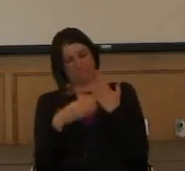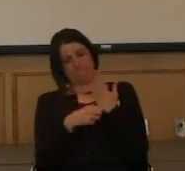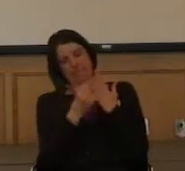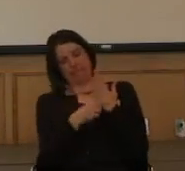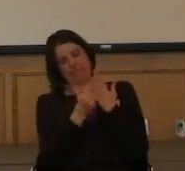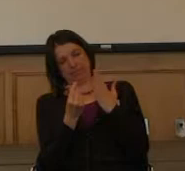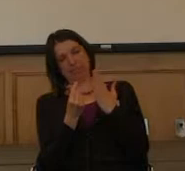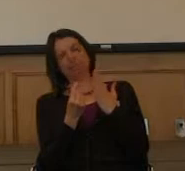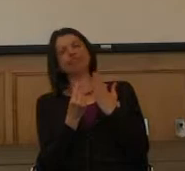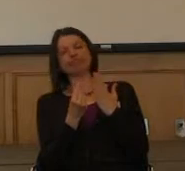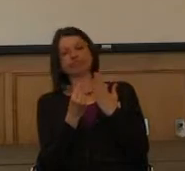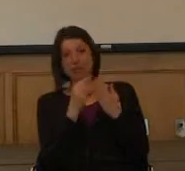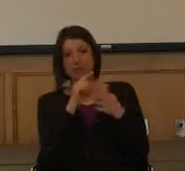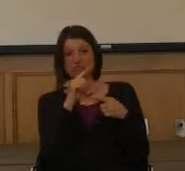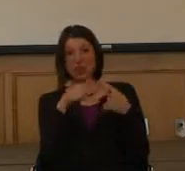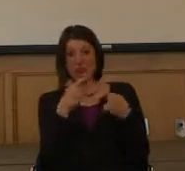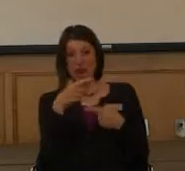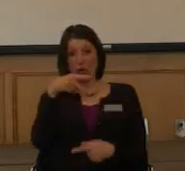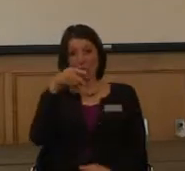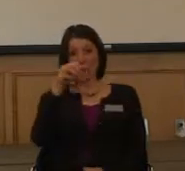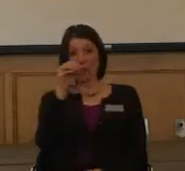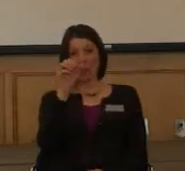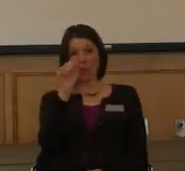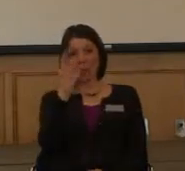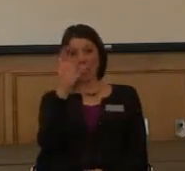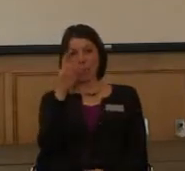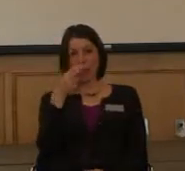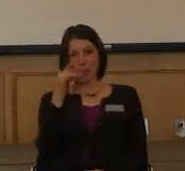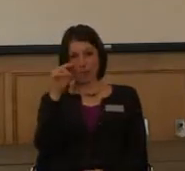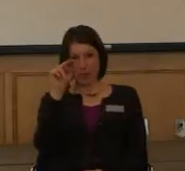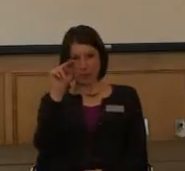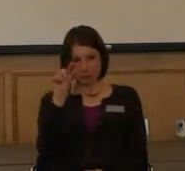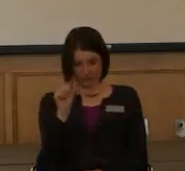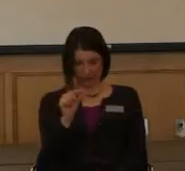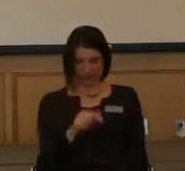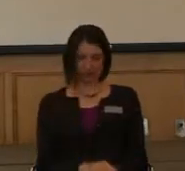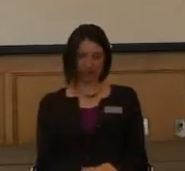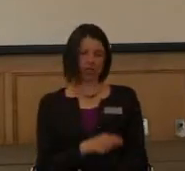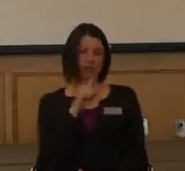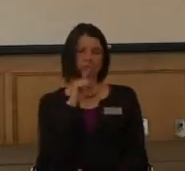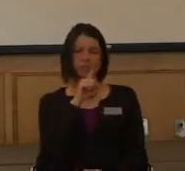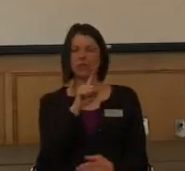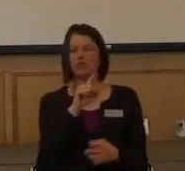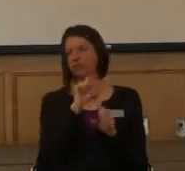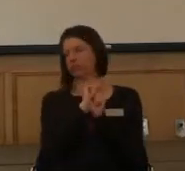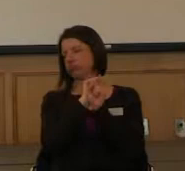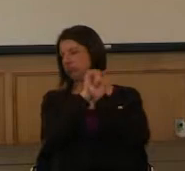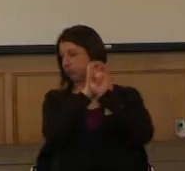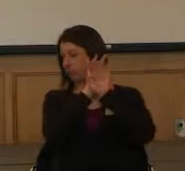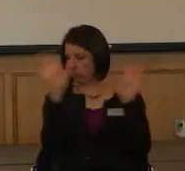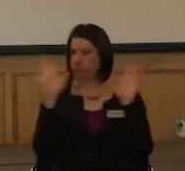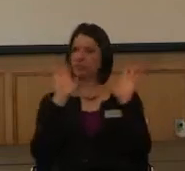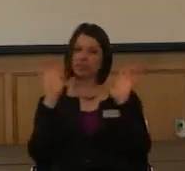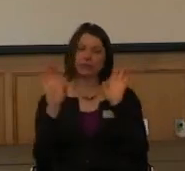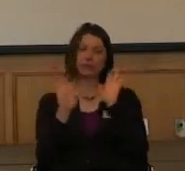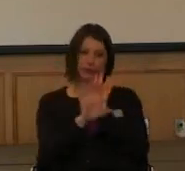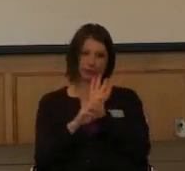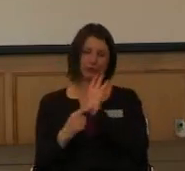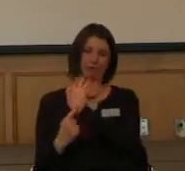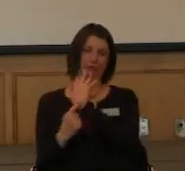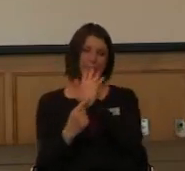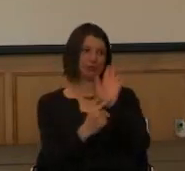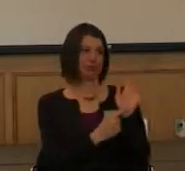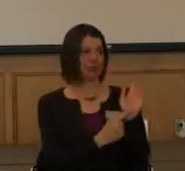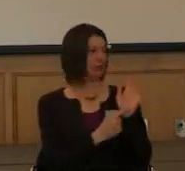and it was about poaching. And, you know, very graphic pictures in there to show you just,